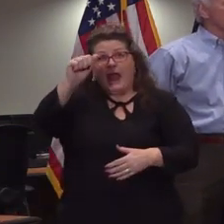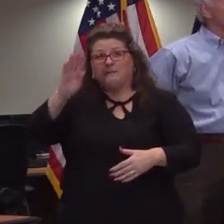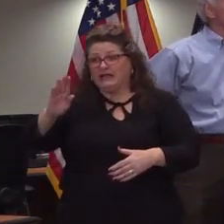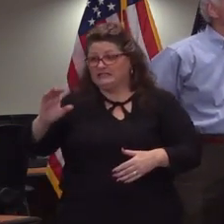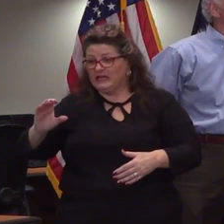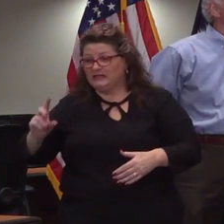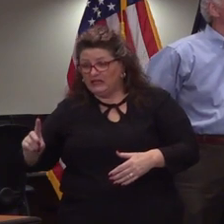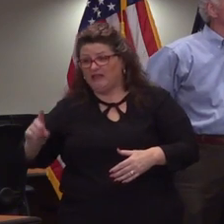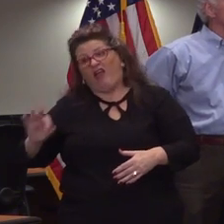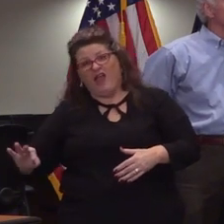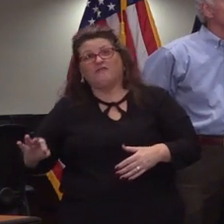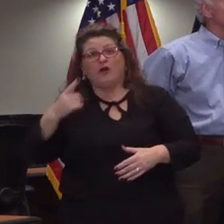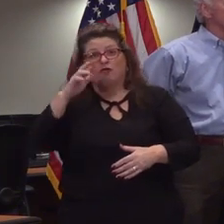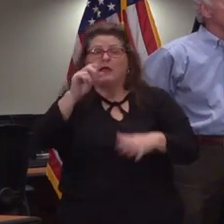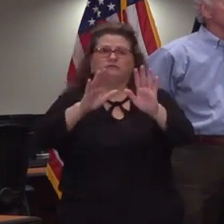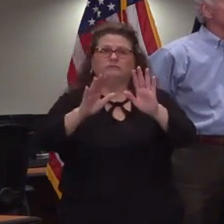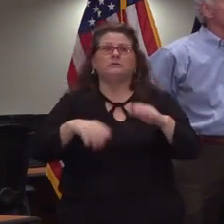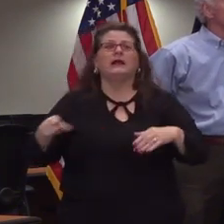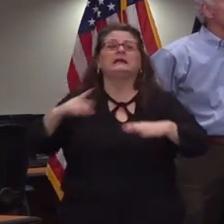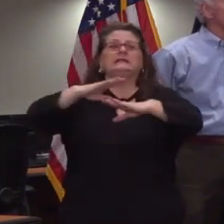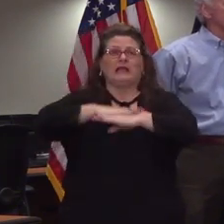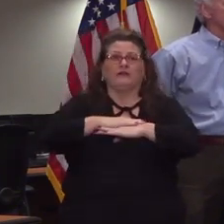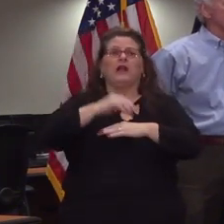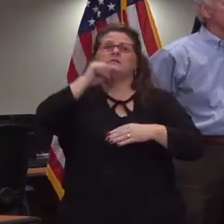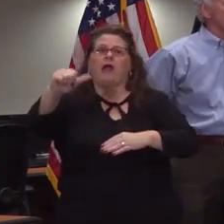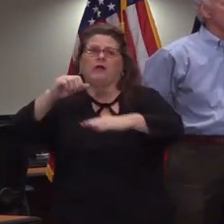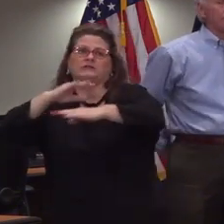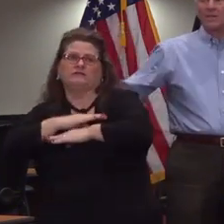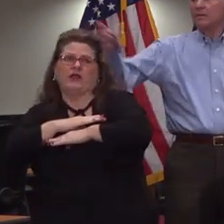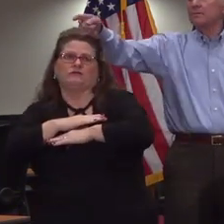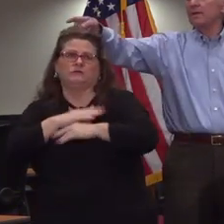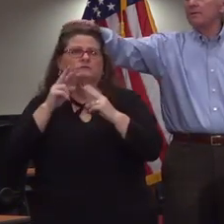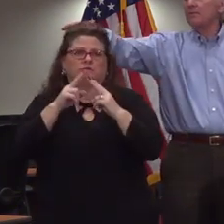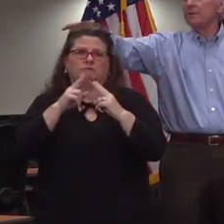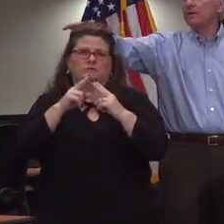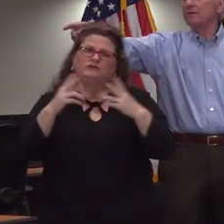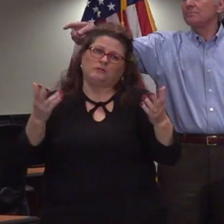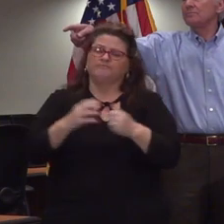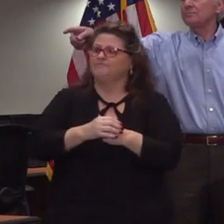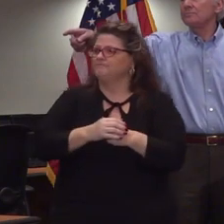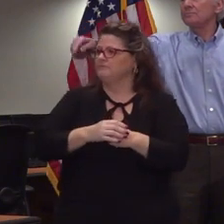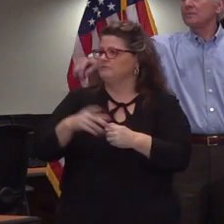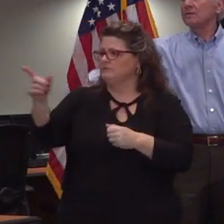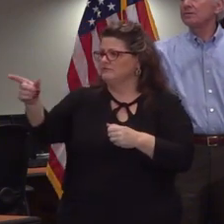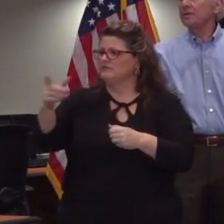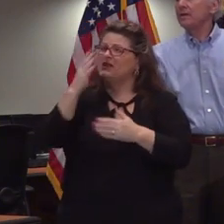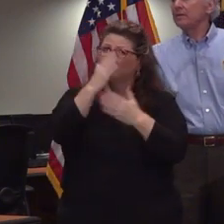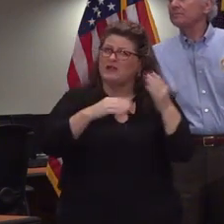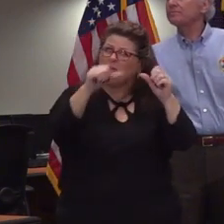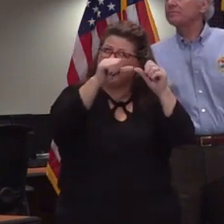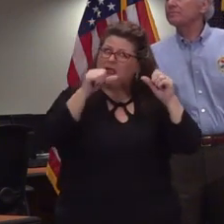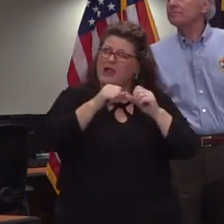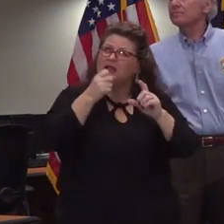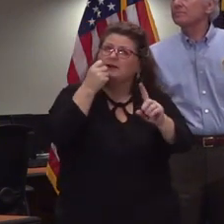as detailed as a credit bearing course so it's a little easier to do that we have areas that were hit by tornadoes we